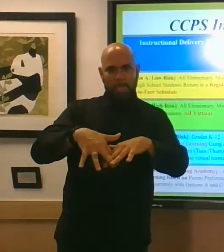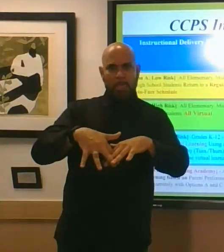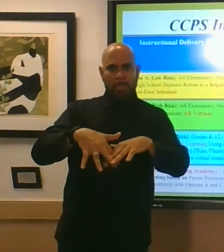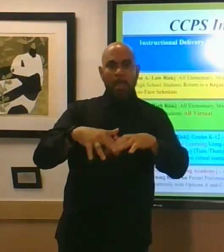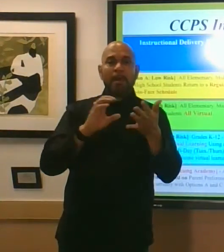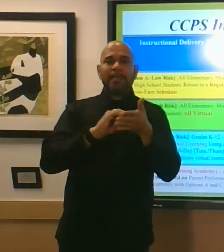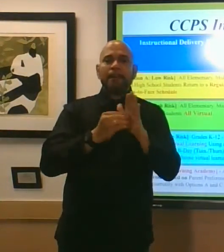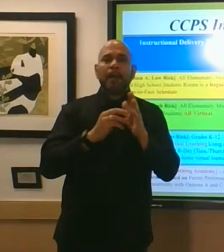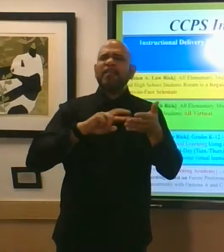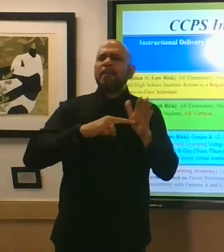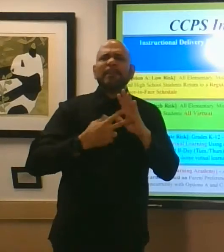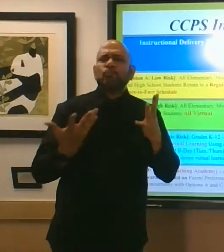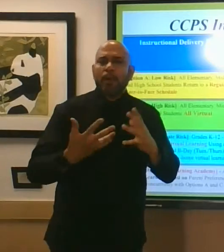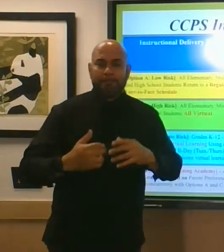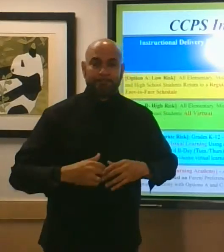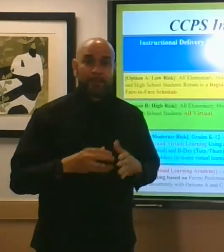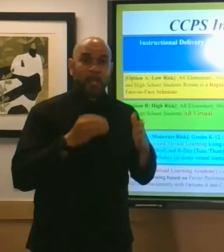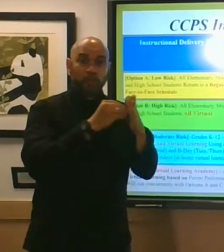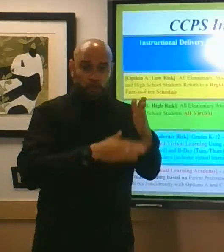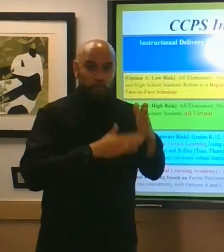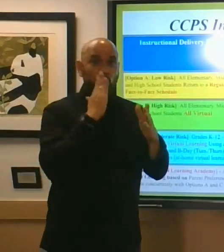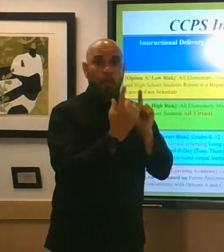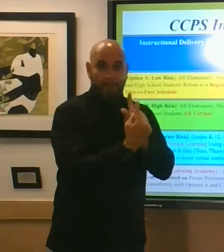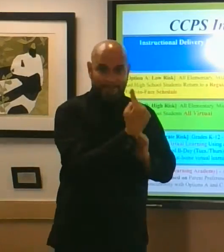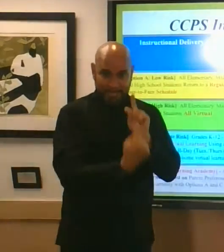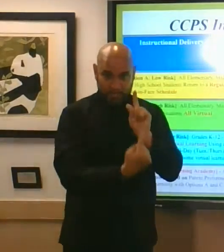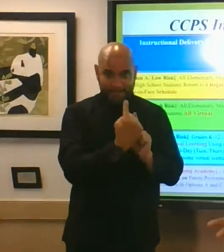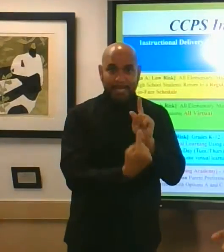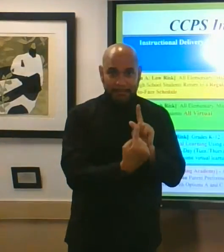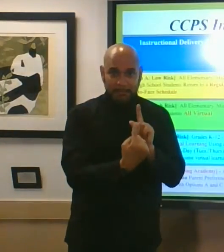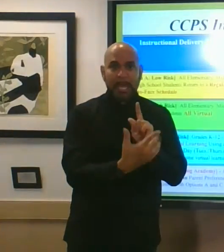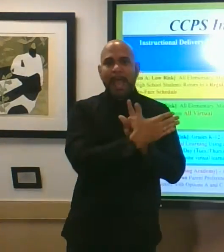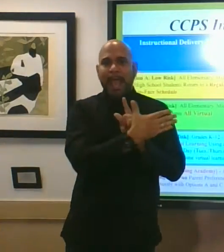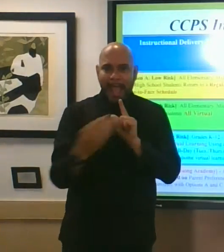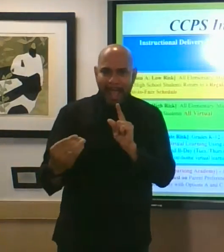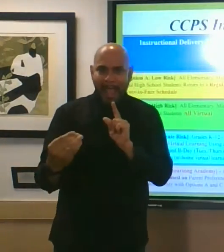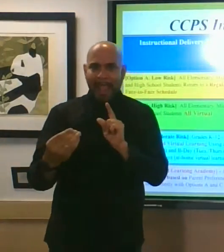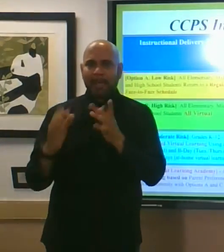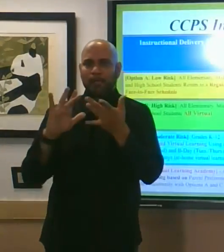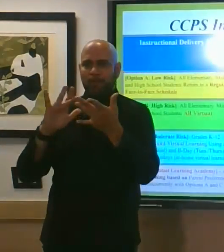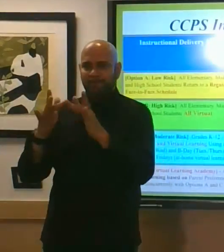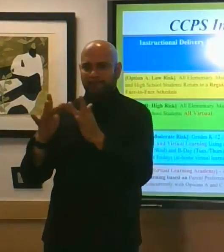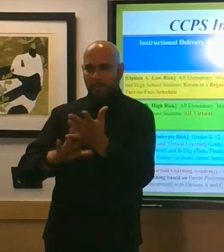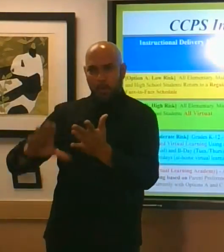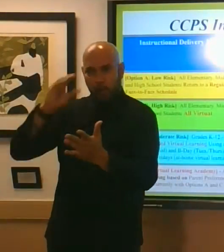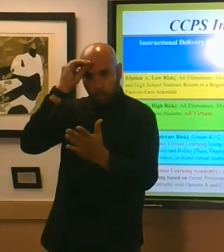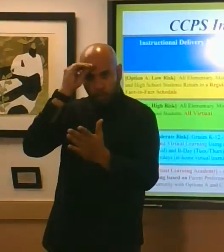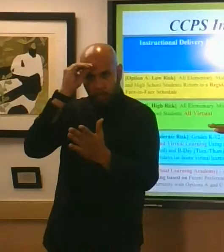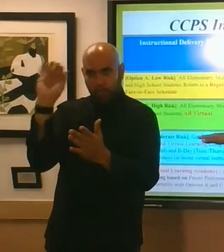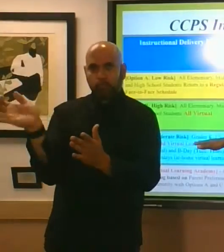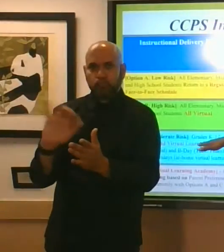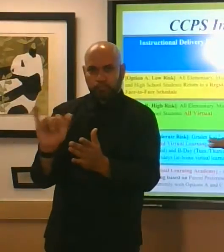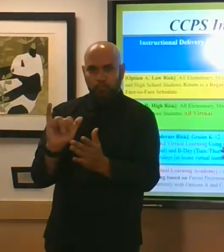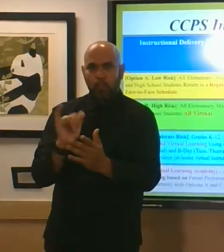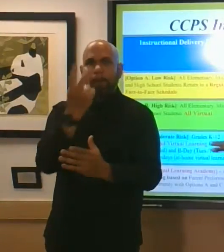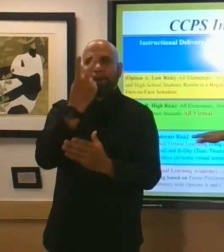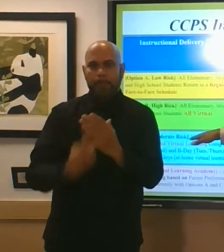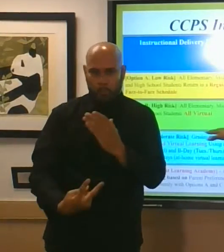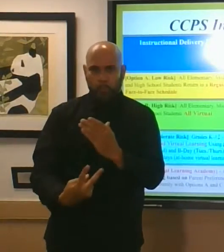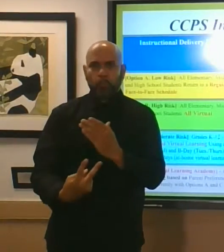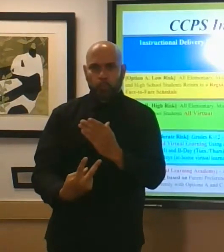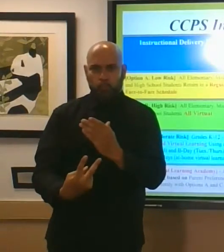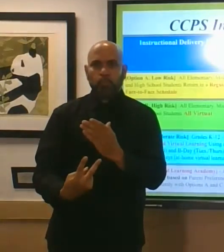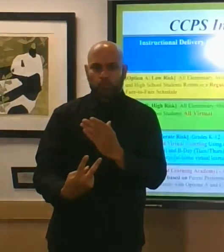students will engage in both face-to-face and virtual learning again option c